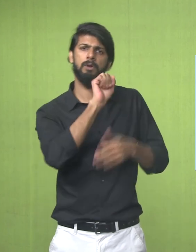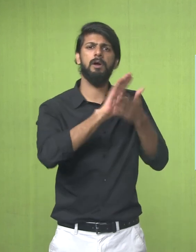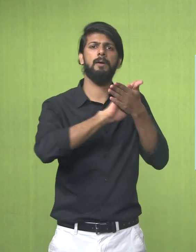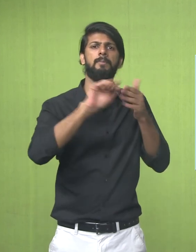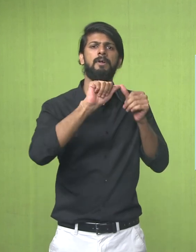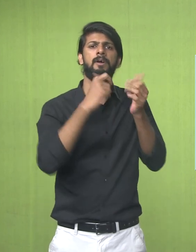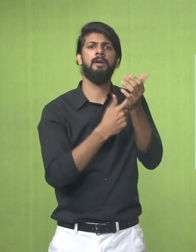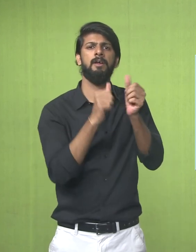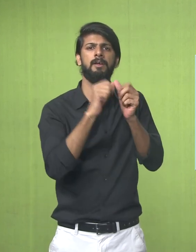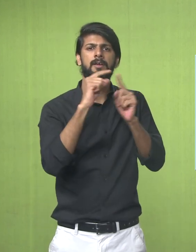Harappan